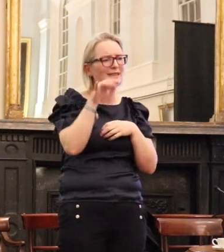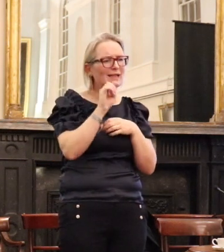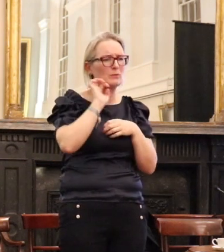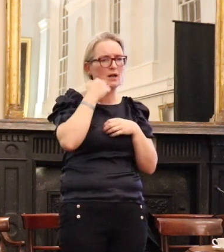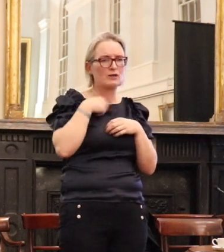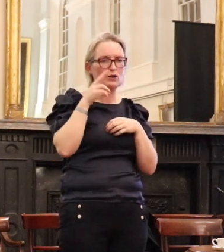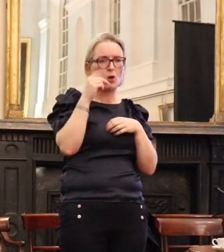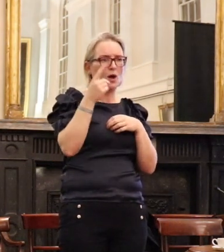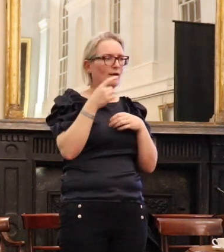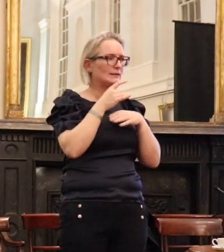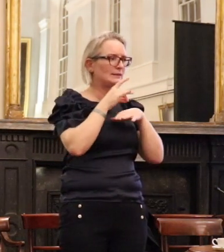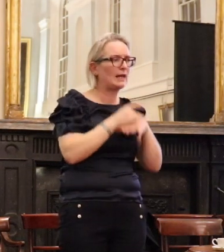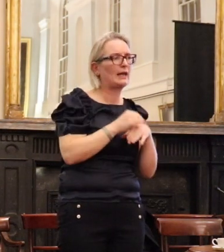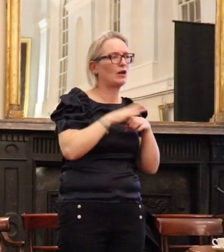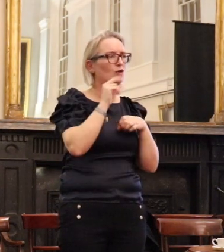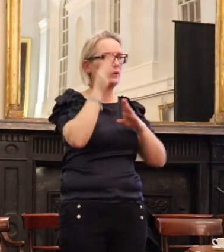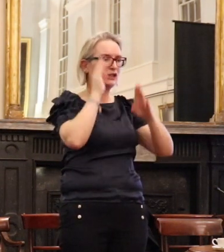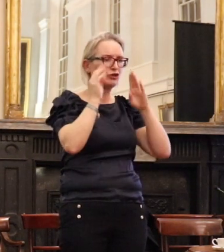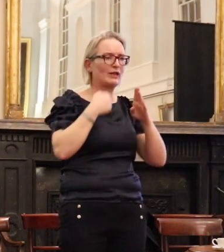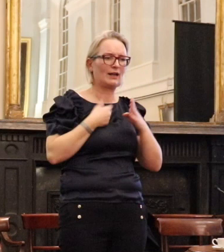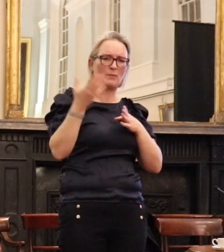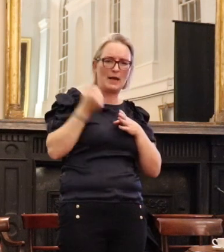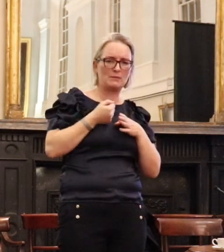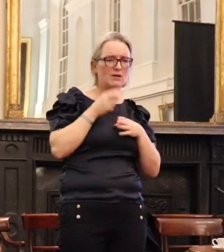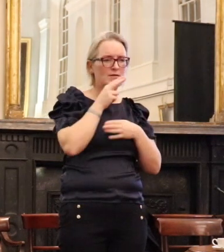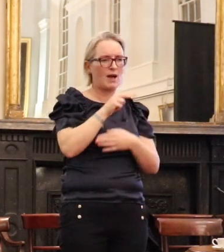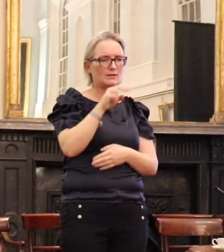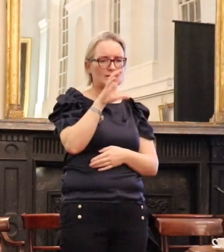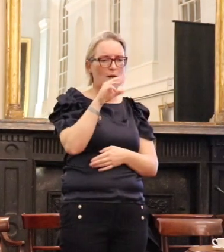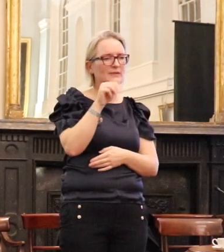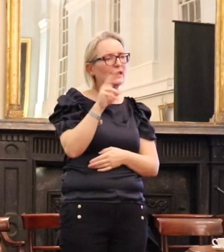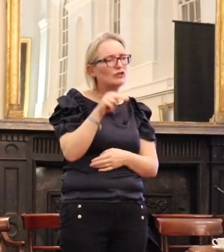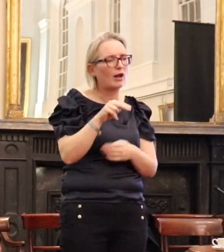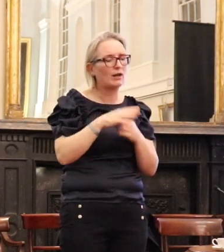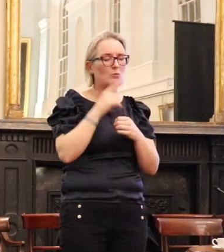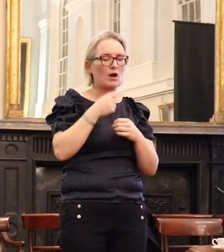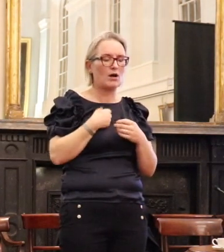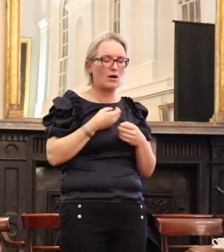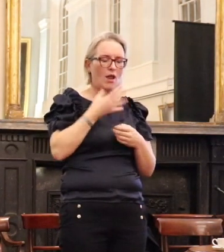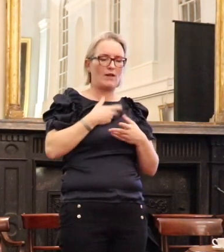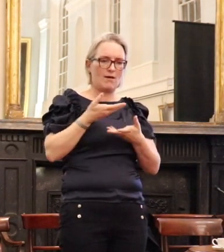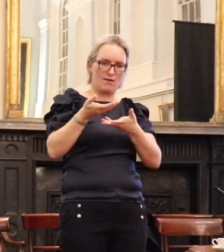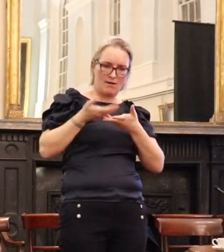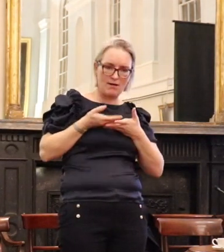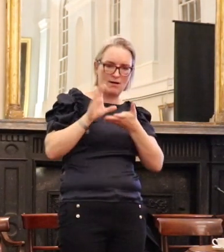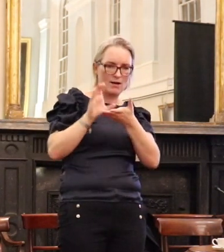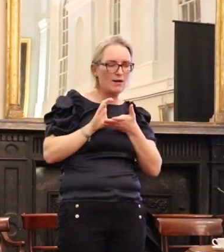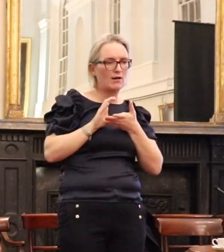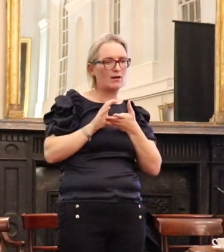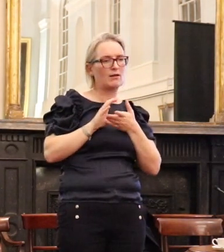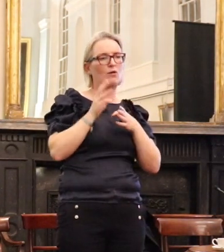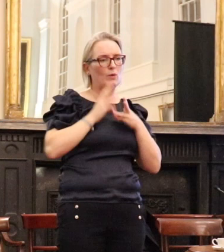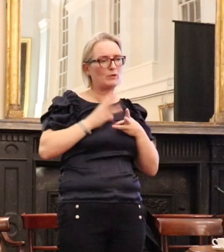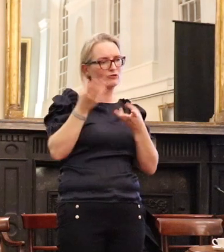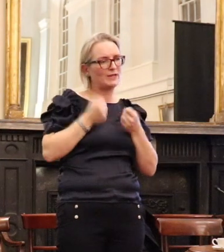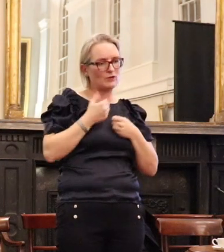because no one that got ill or sick to get the payment it wasn't compensation for the current crisis. But it was, for families who were dependent